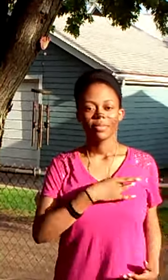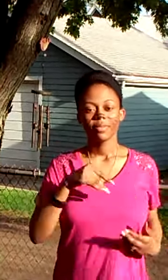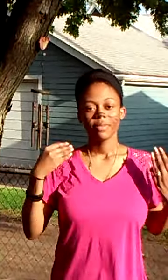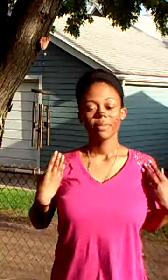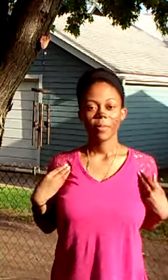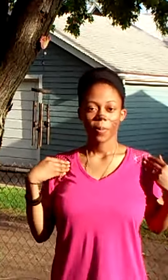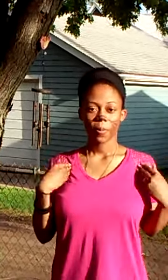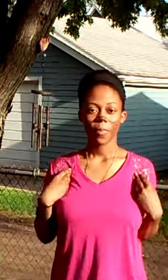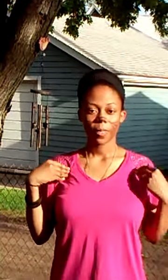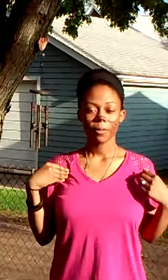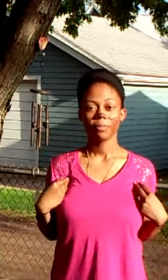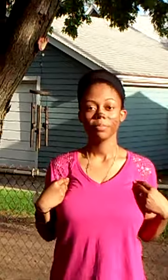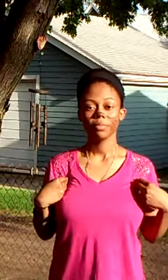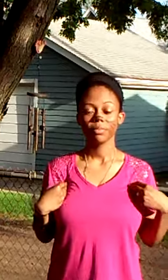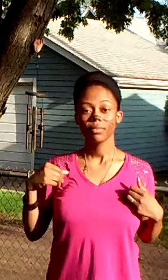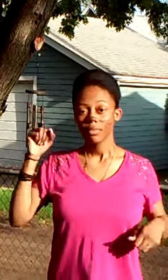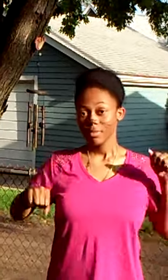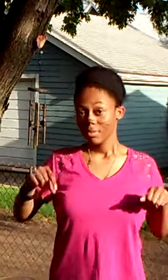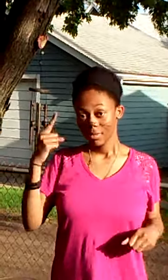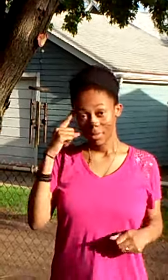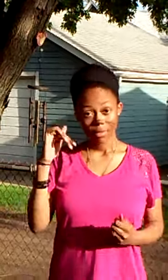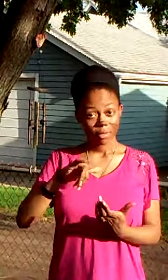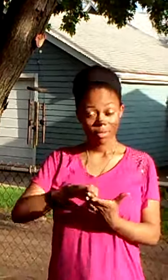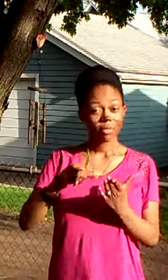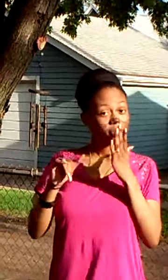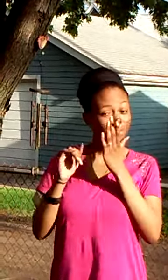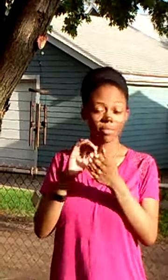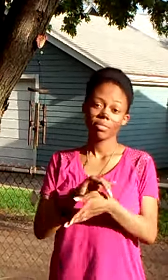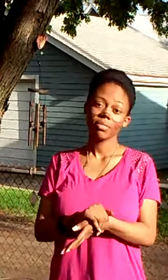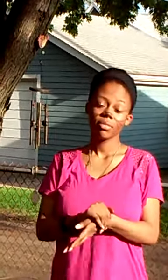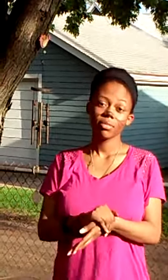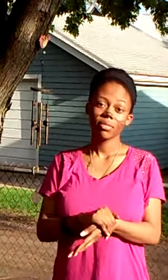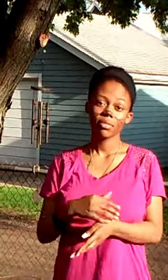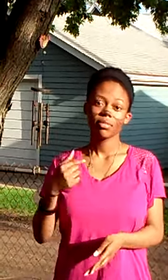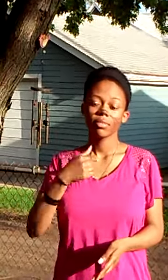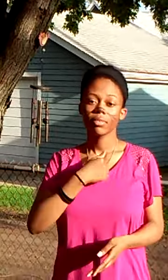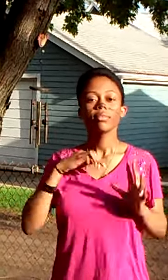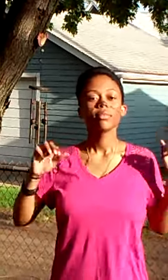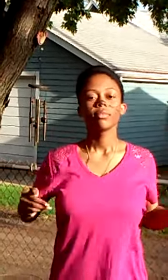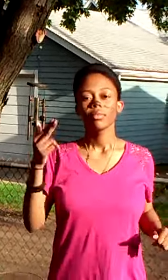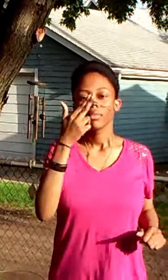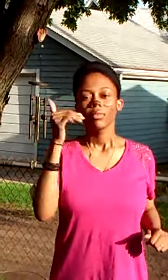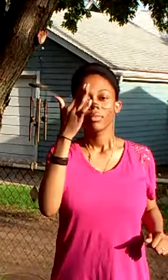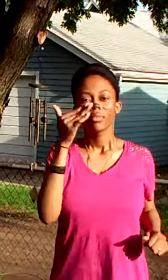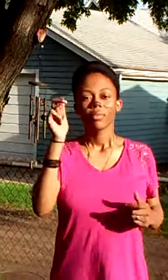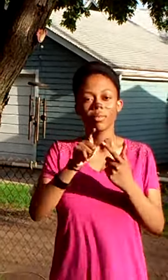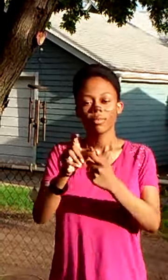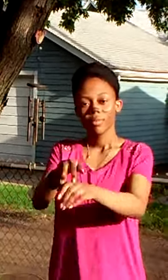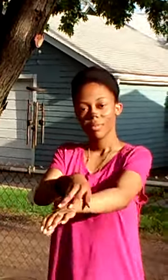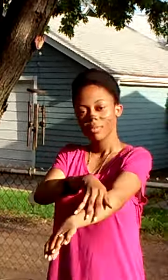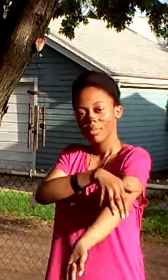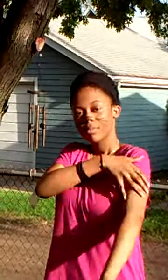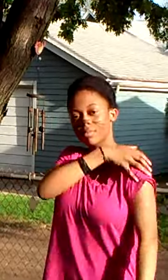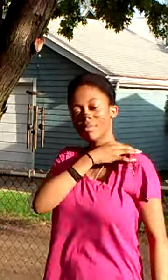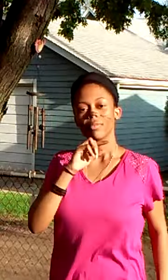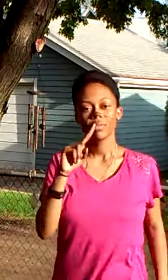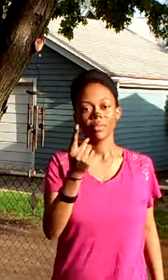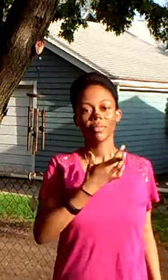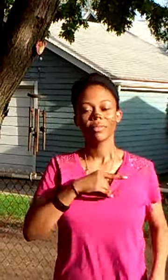like animals, balls Maybe you think that you can hide, I guess now you'll suffice Just